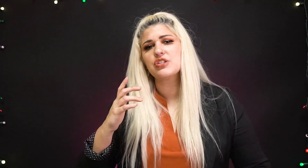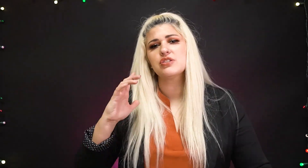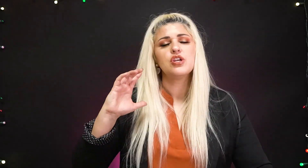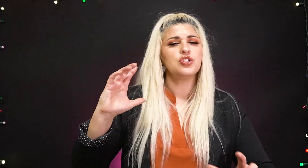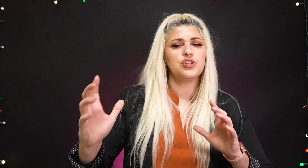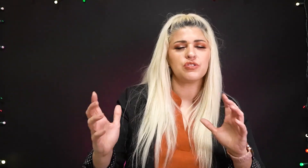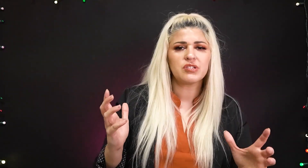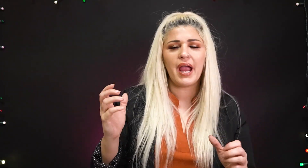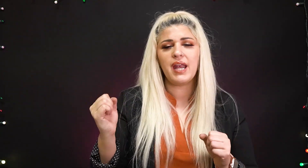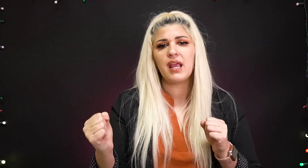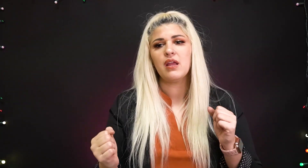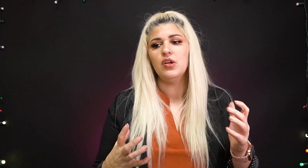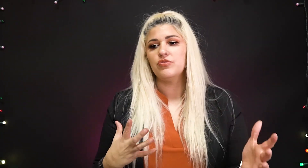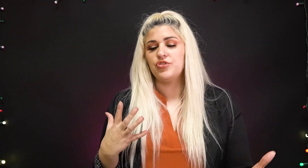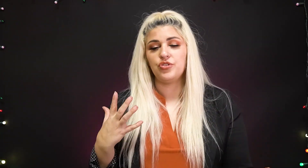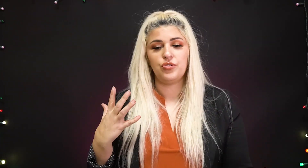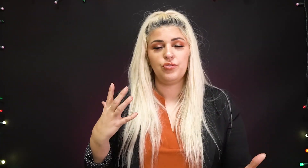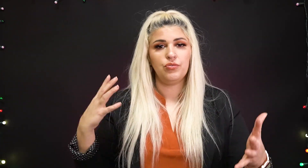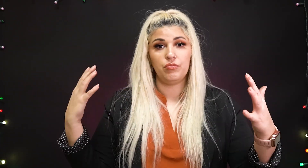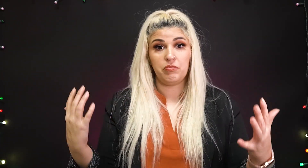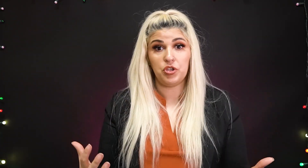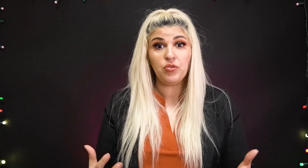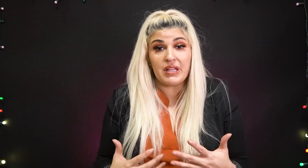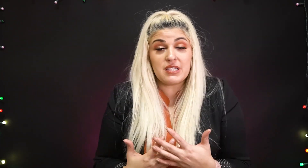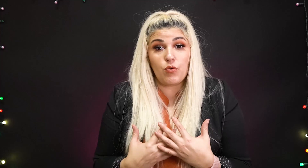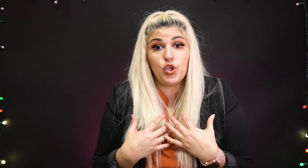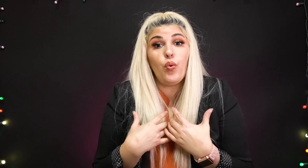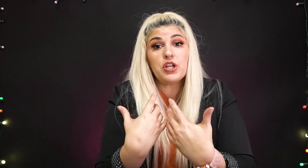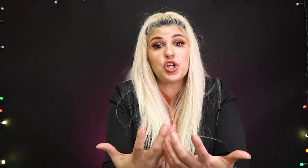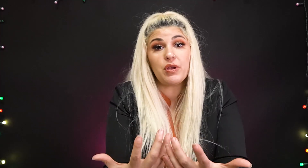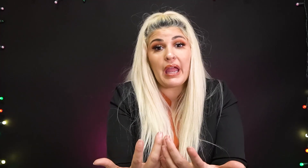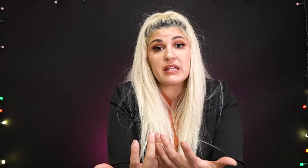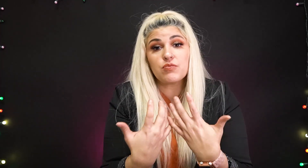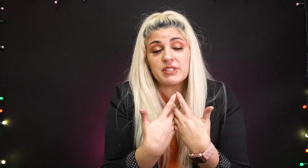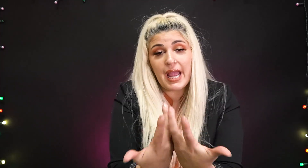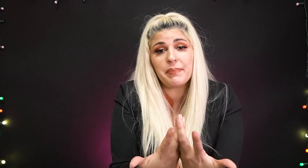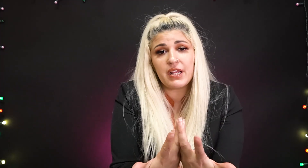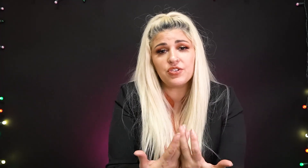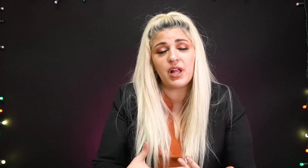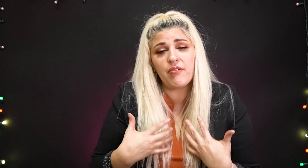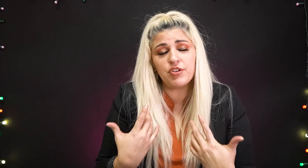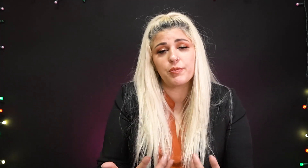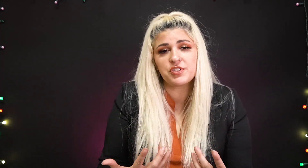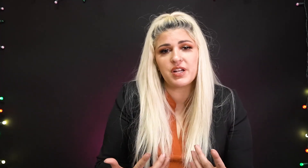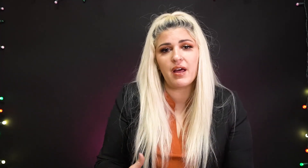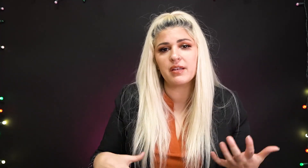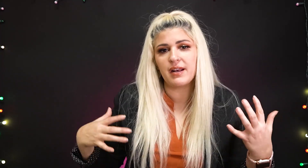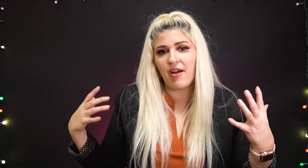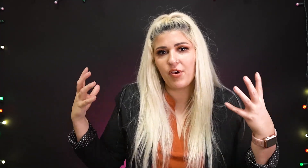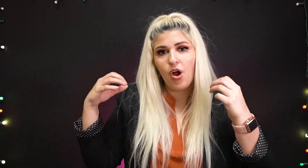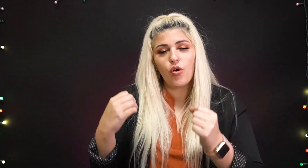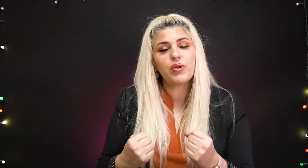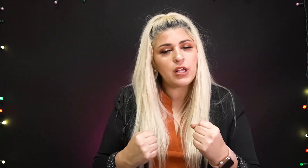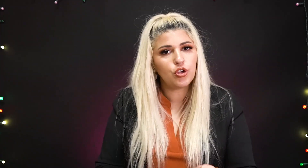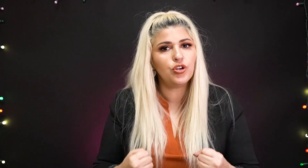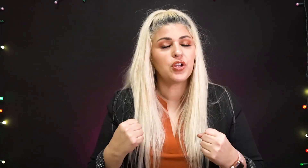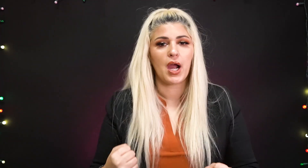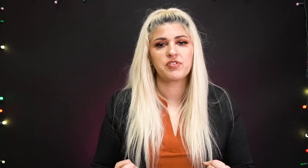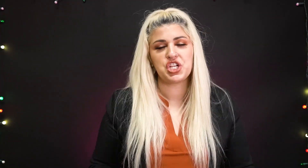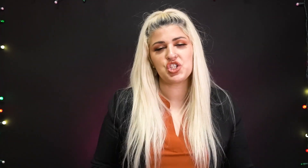to your signing, to you. You want to showcase what's happening in your life and your personality and have really good conversations